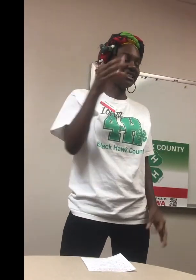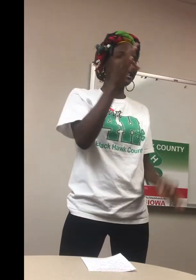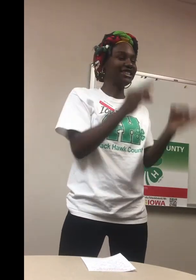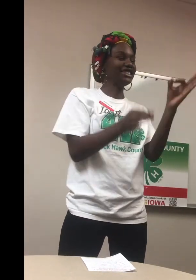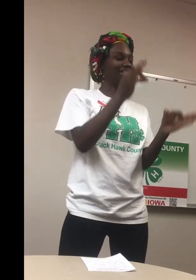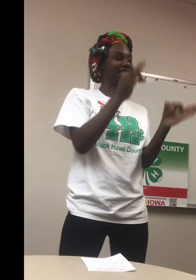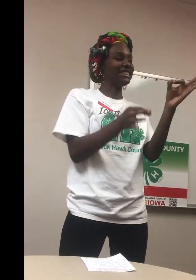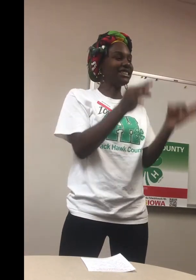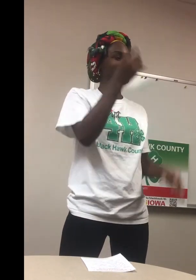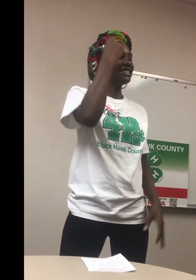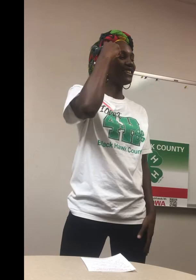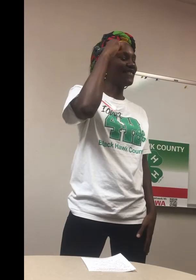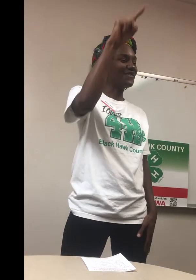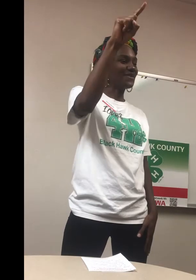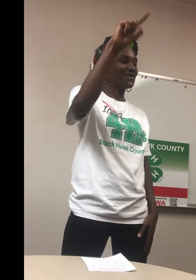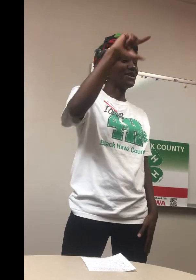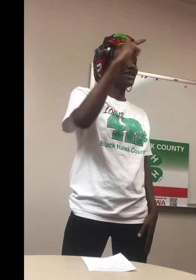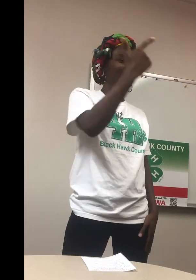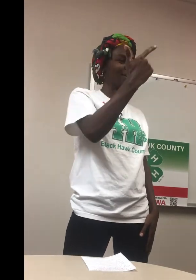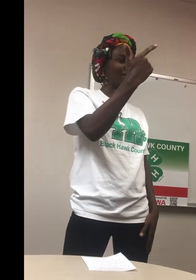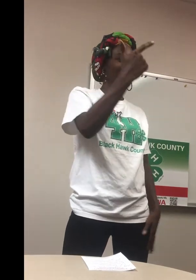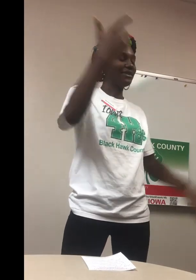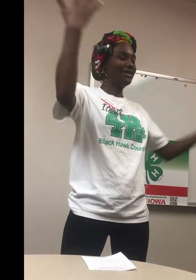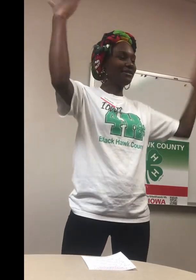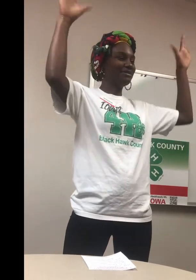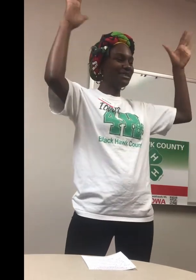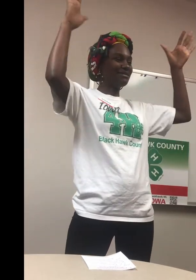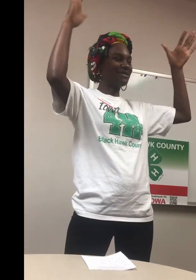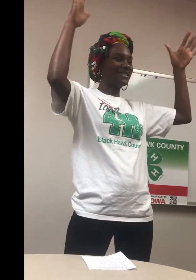justice for all. I